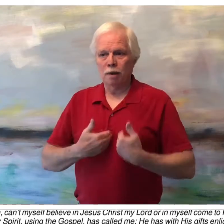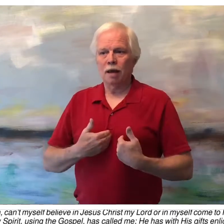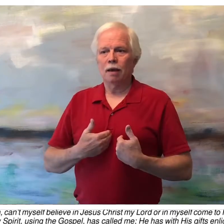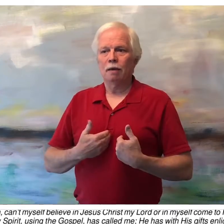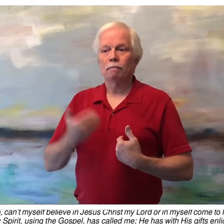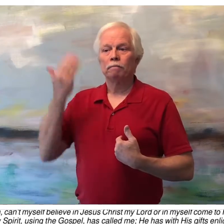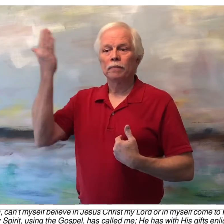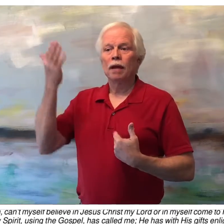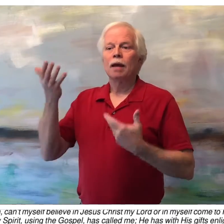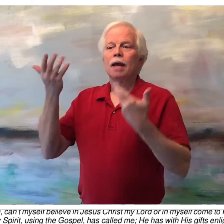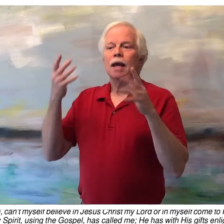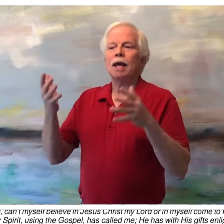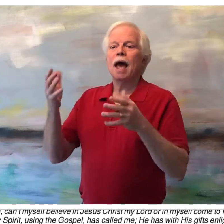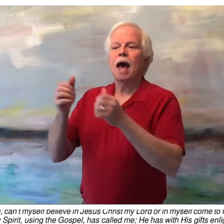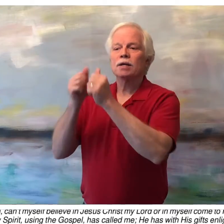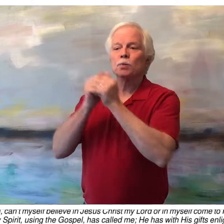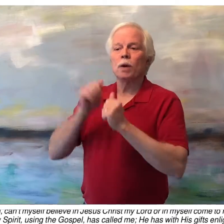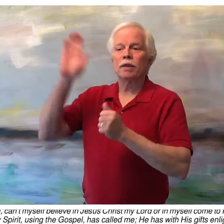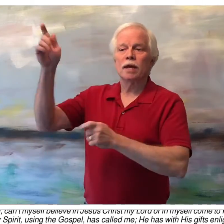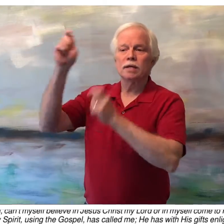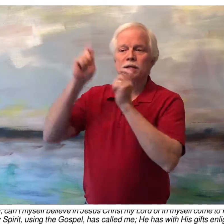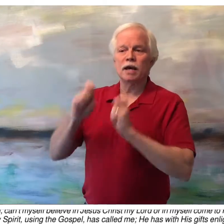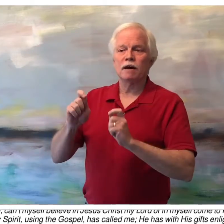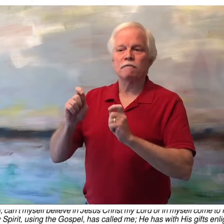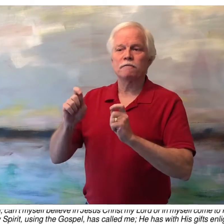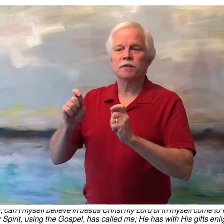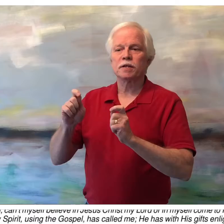me. He has, with his gifts,